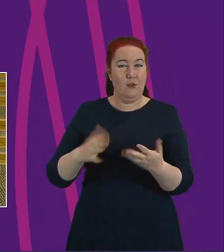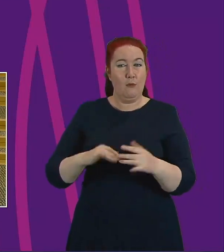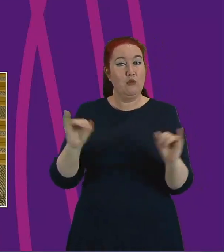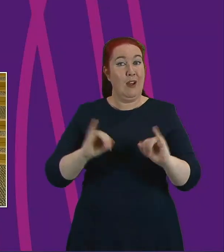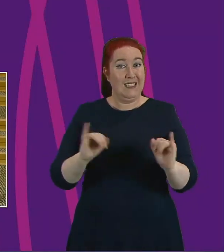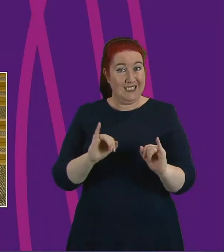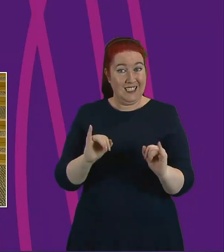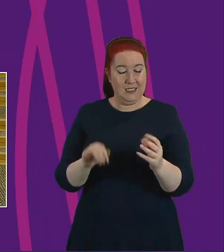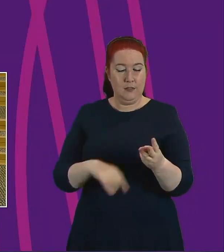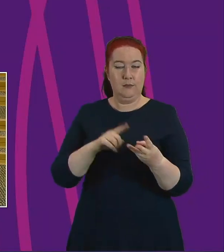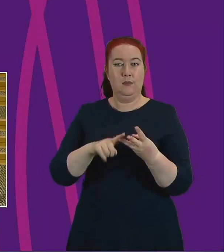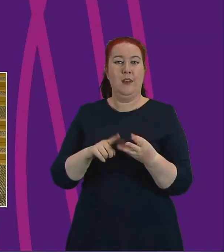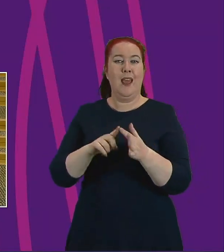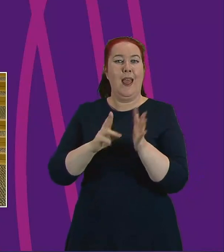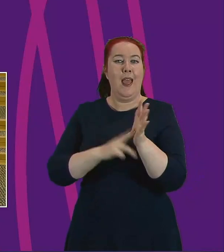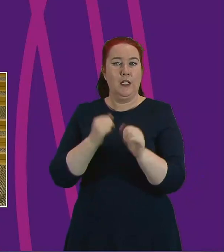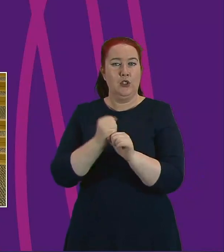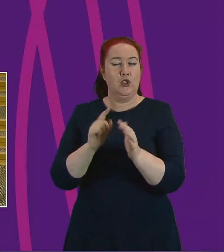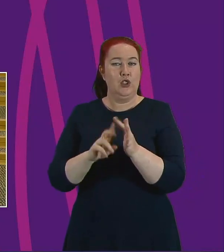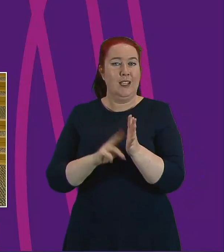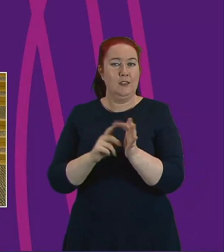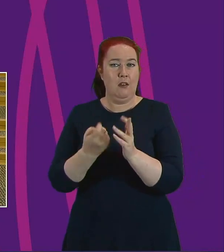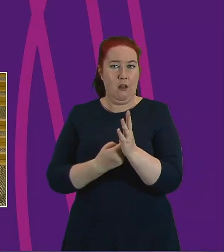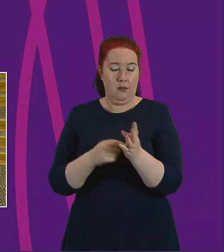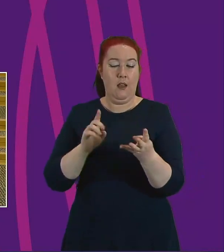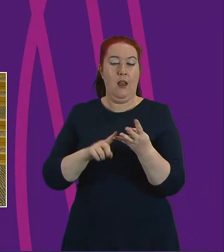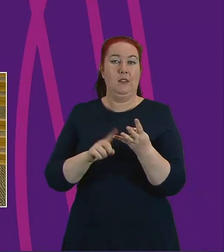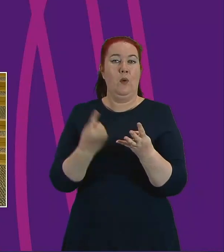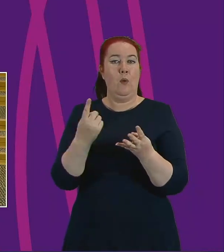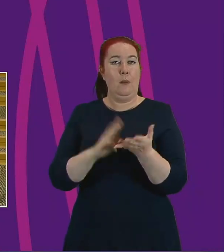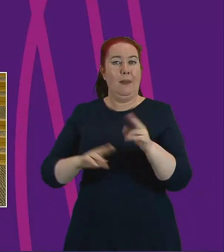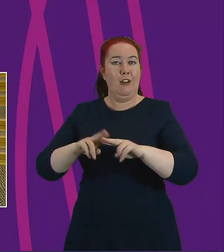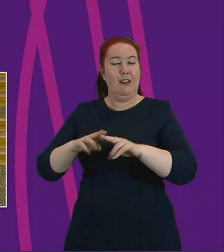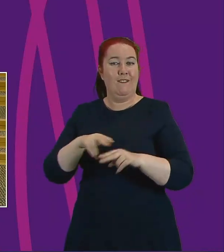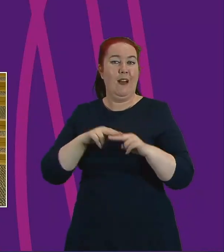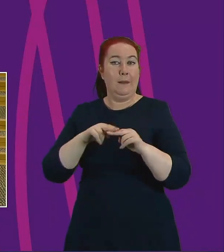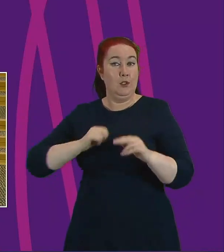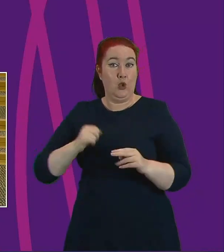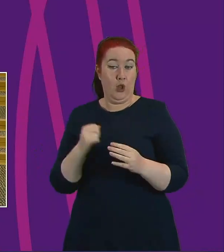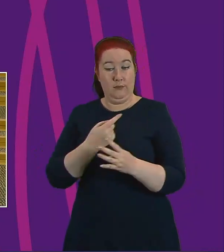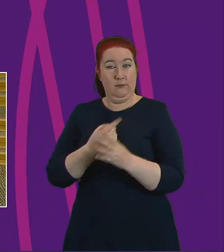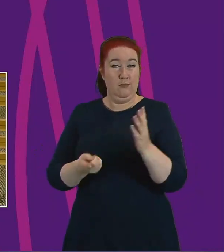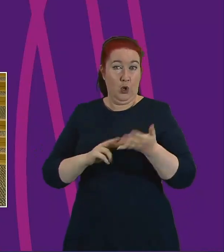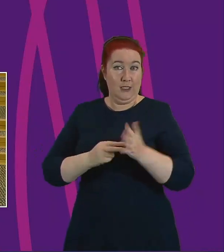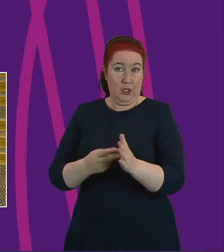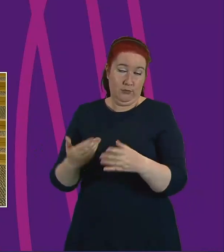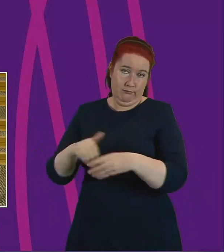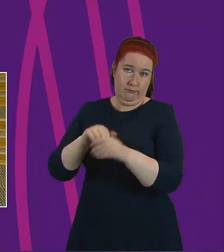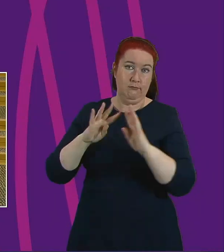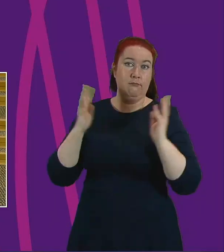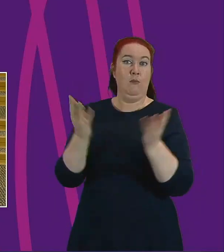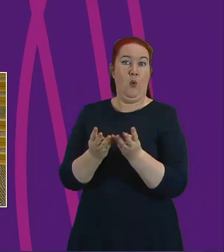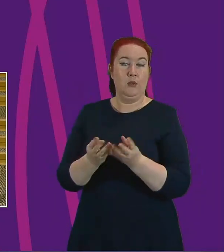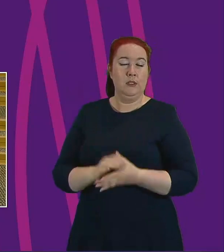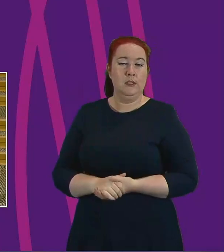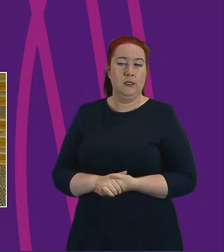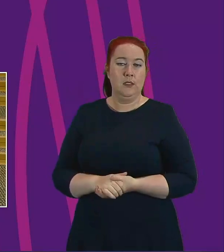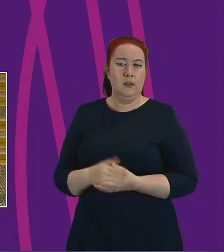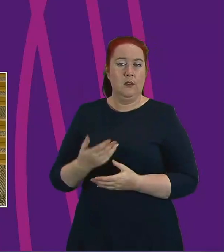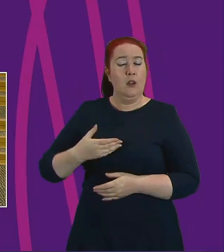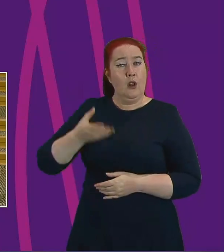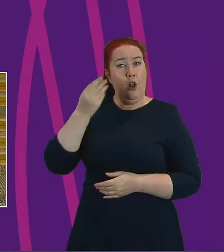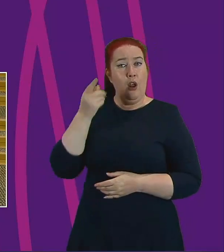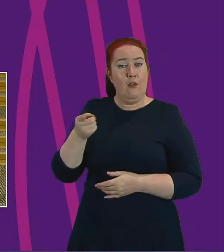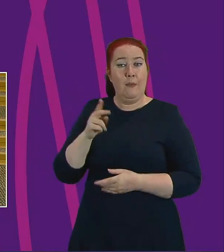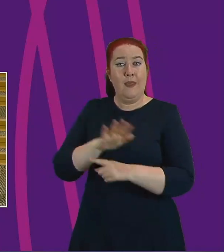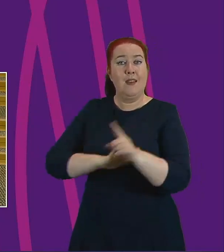Rich from Engender and Satwak Raymond from One Parent Family Scotland. Learning from the model set by the National Advisory